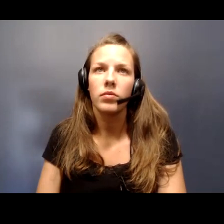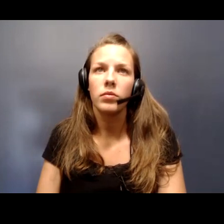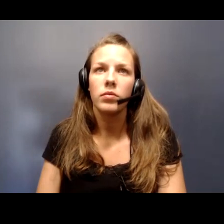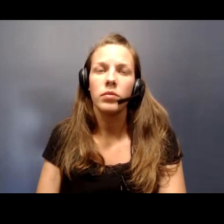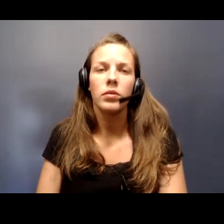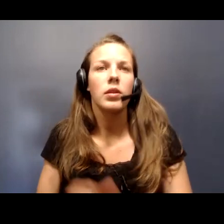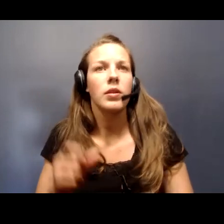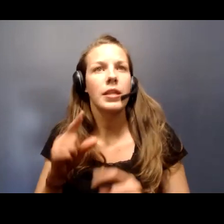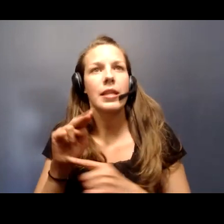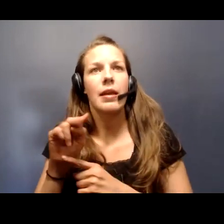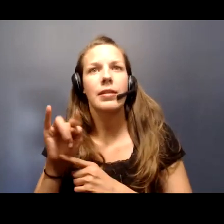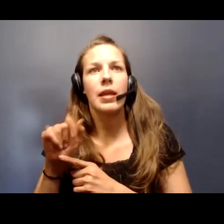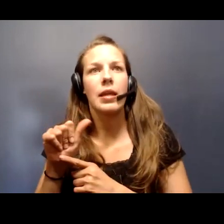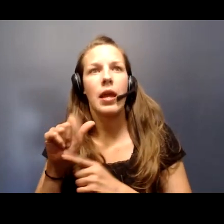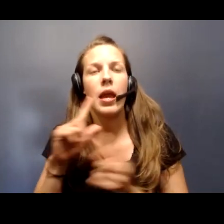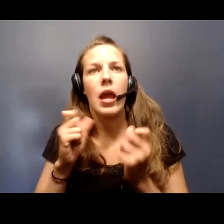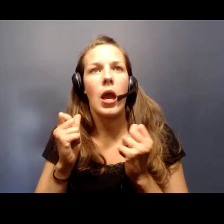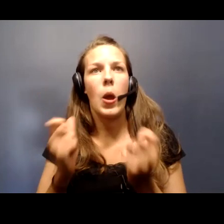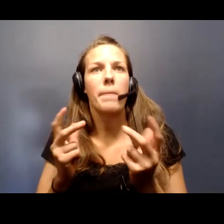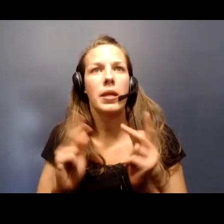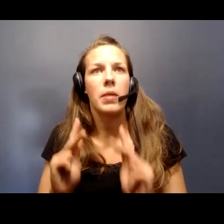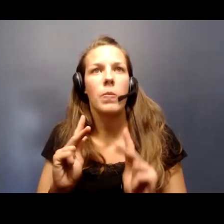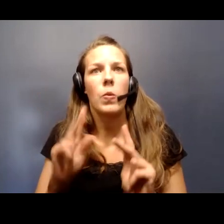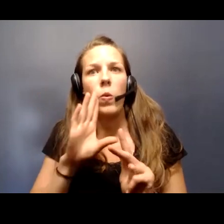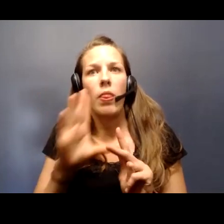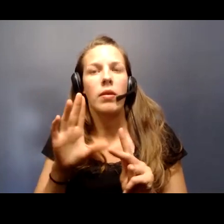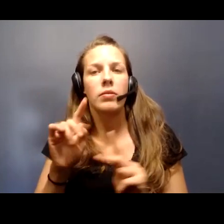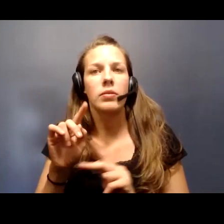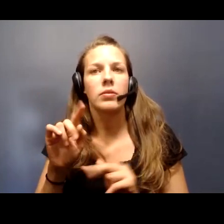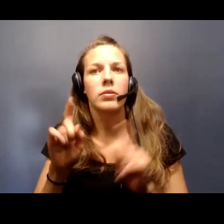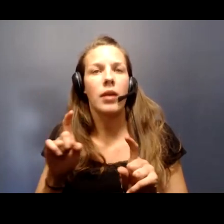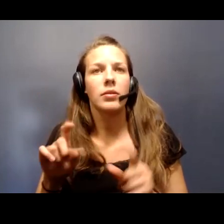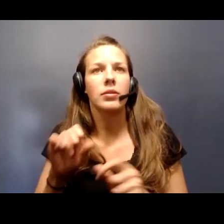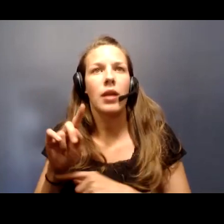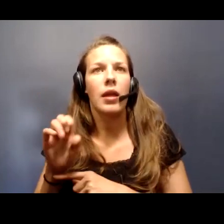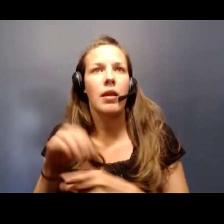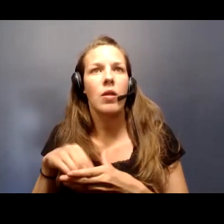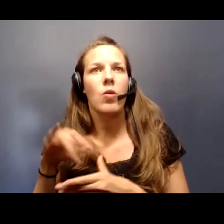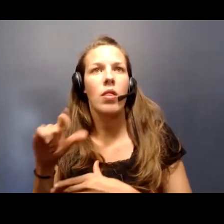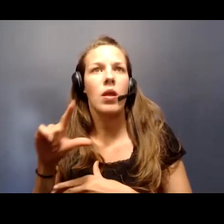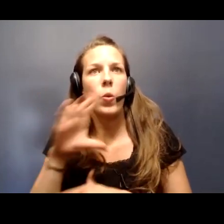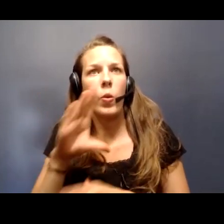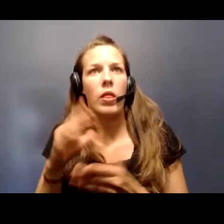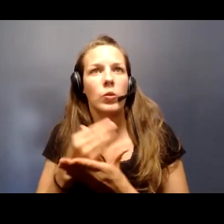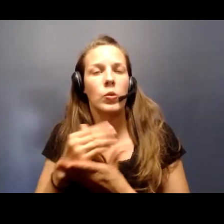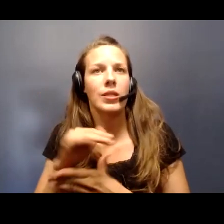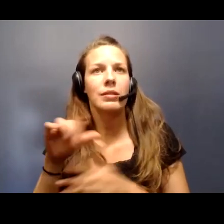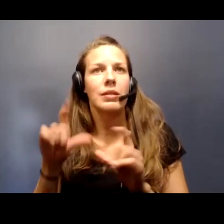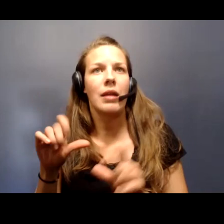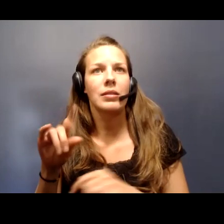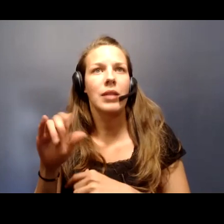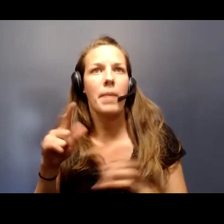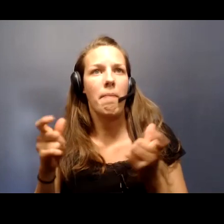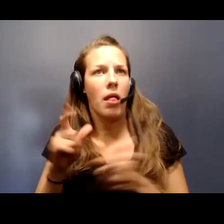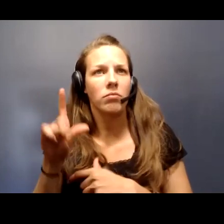This is a question for Nita regarding the community-based testing site in Illinois. How many people will the new test site be able to handle?